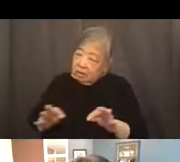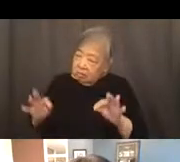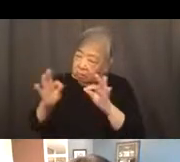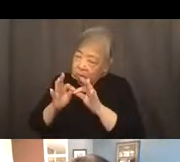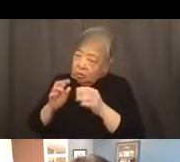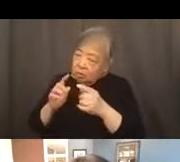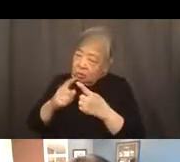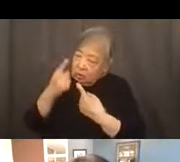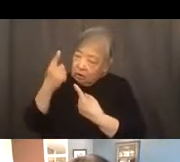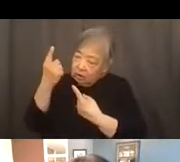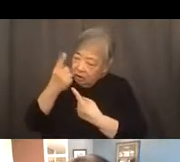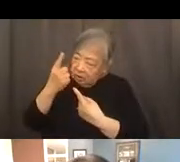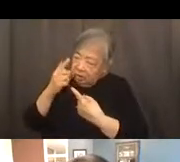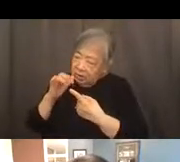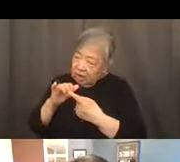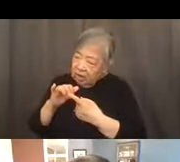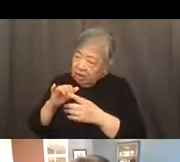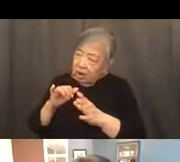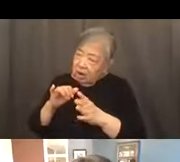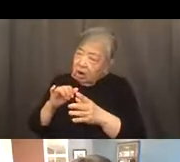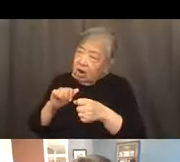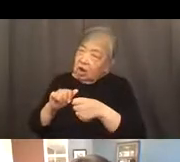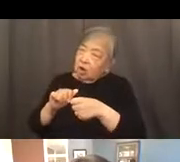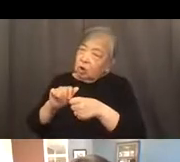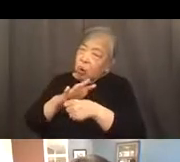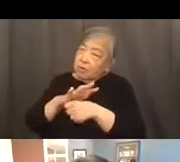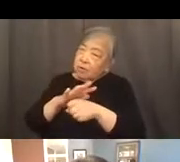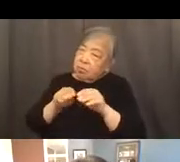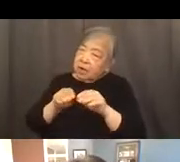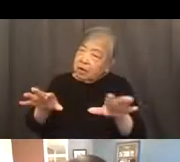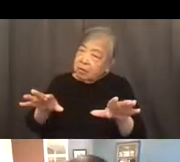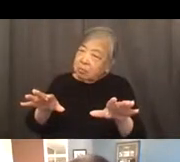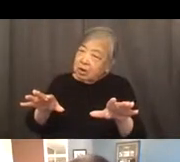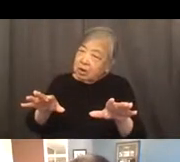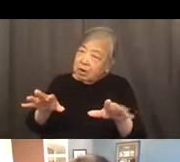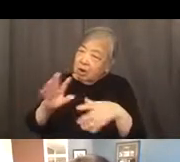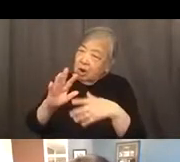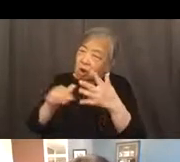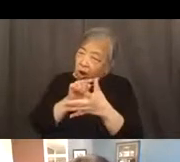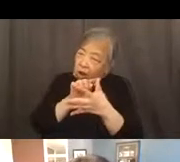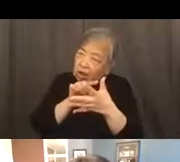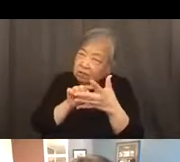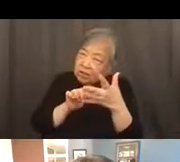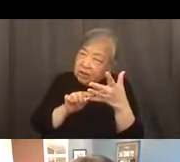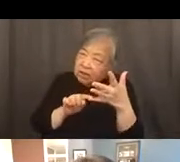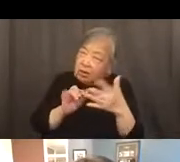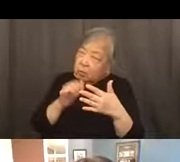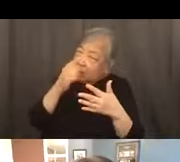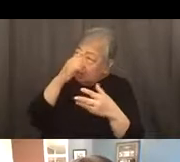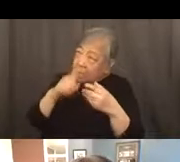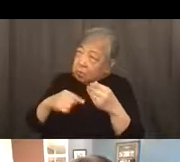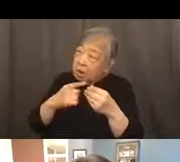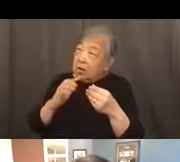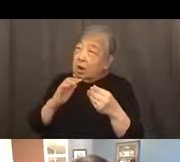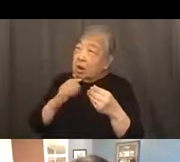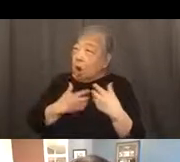that the COVID pandemic is all of these areas that we think about in terms of our wealth